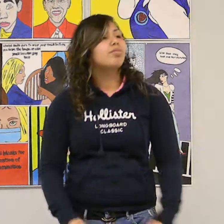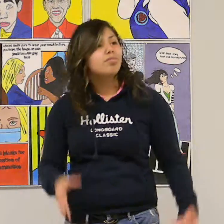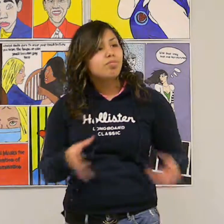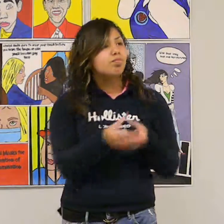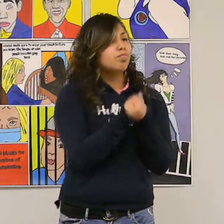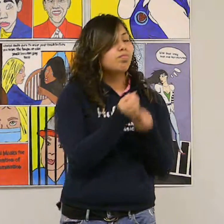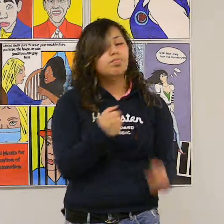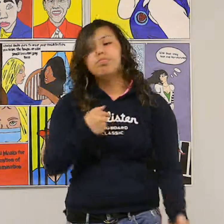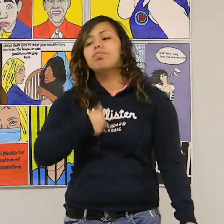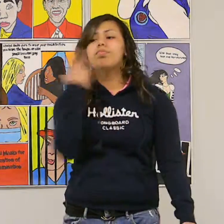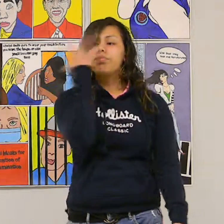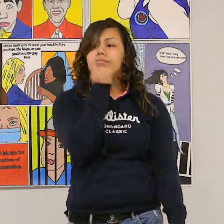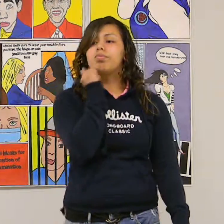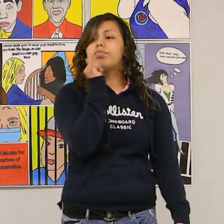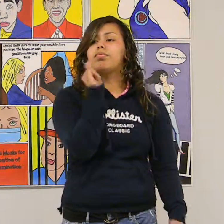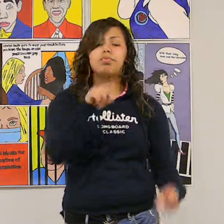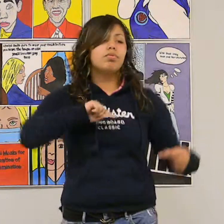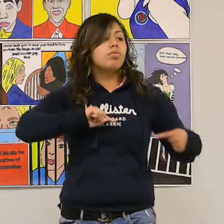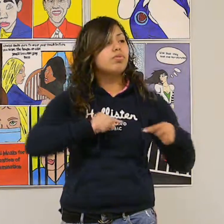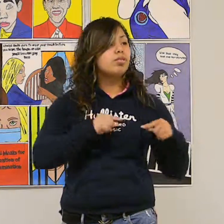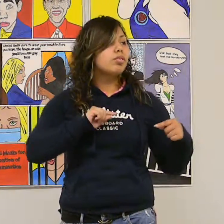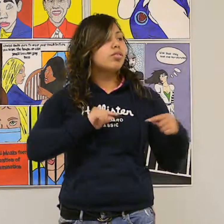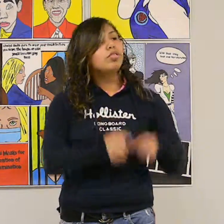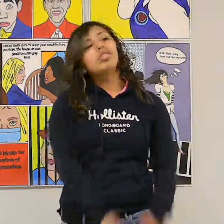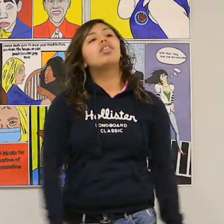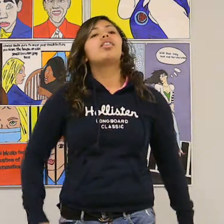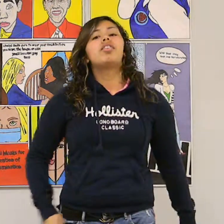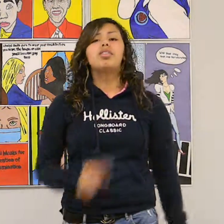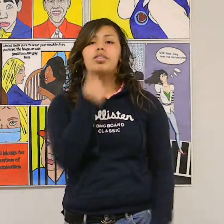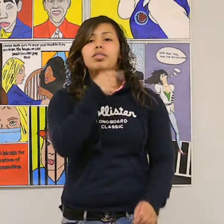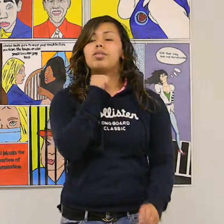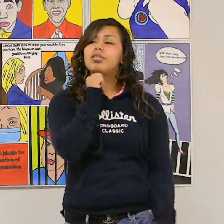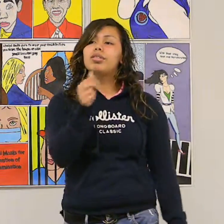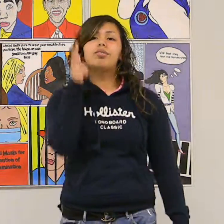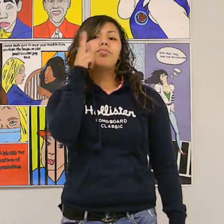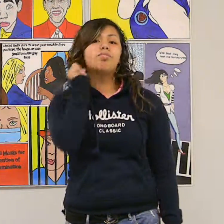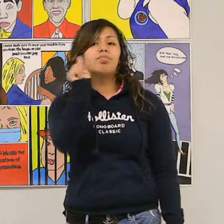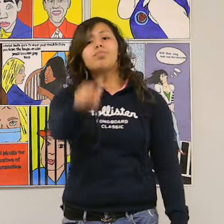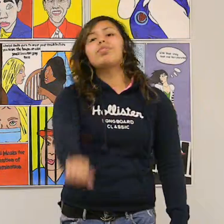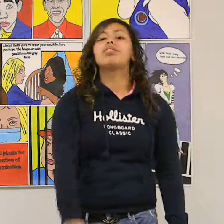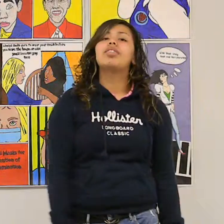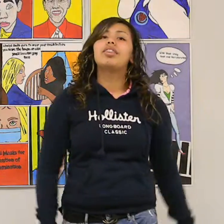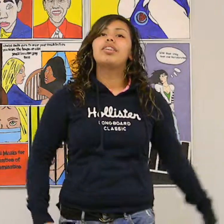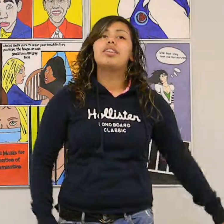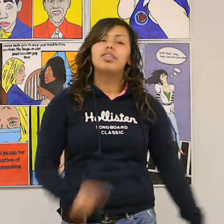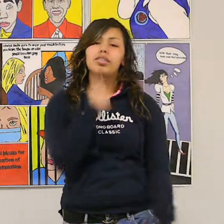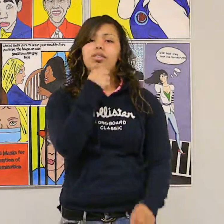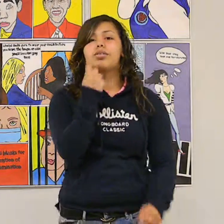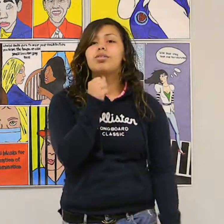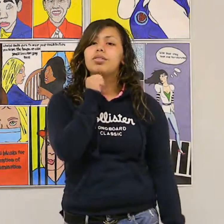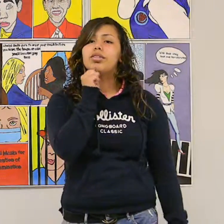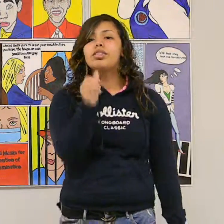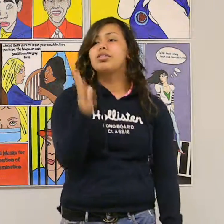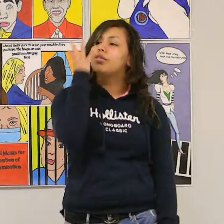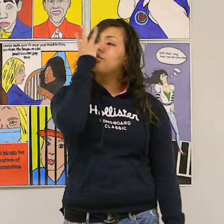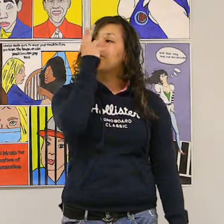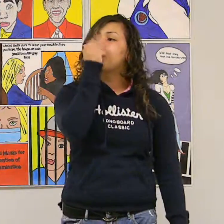Just me, listen to me. Who says you're not pretty? Who says you're not